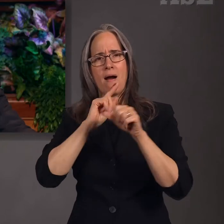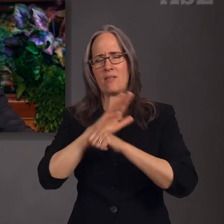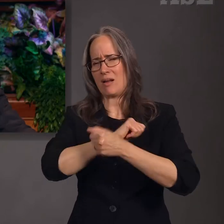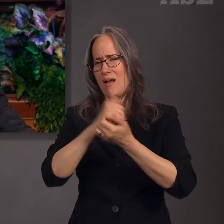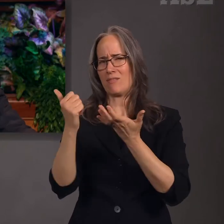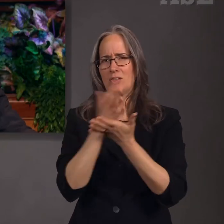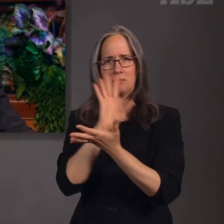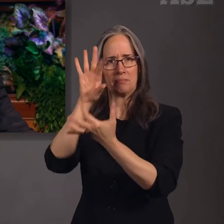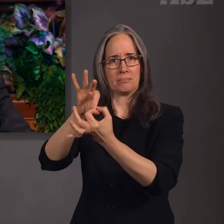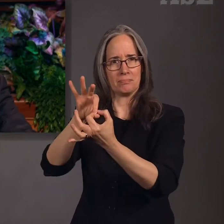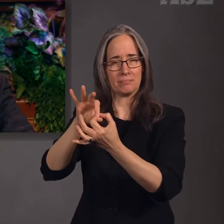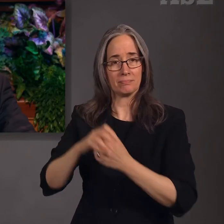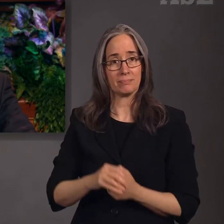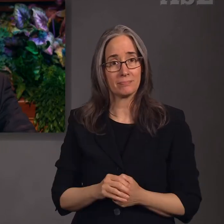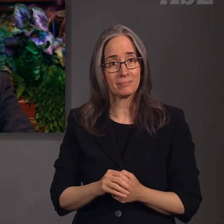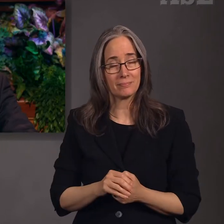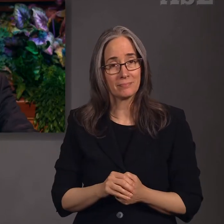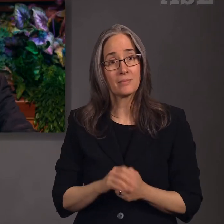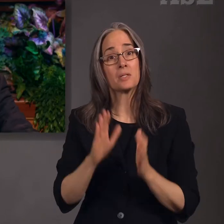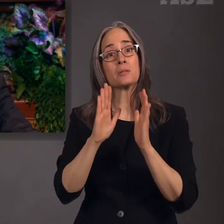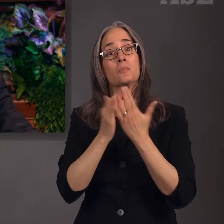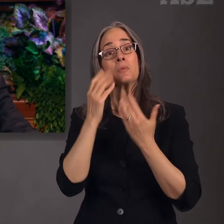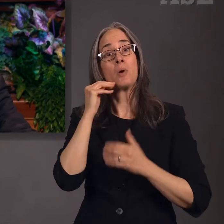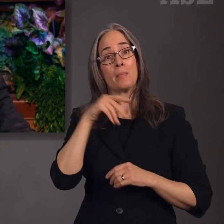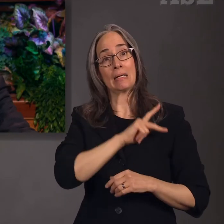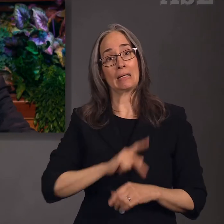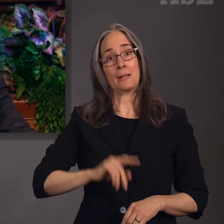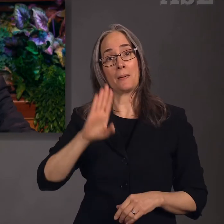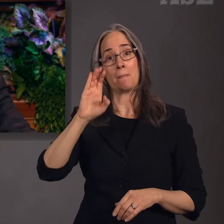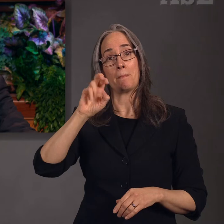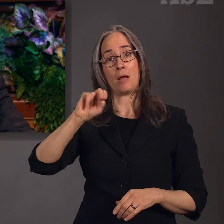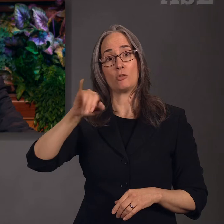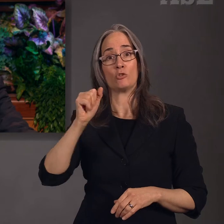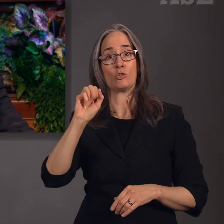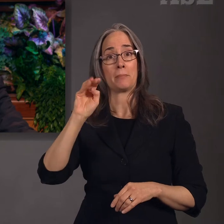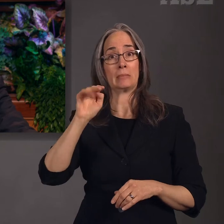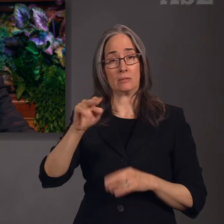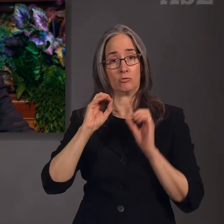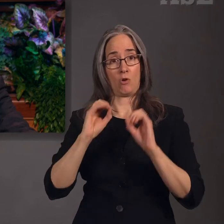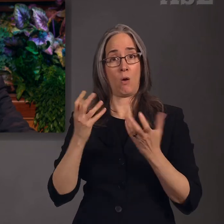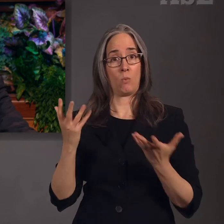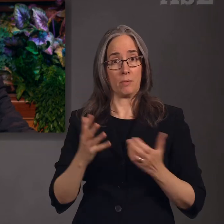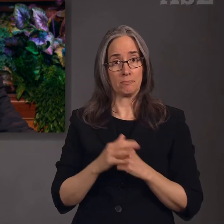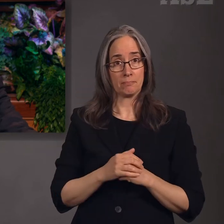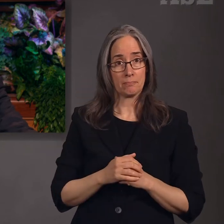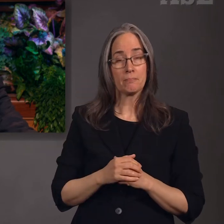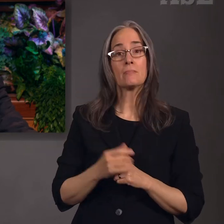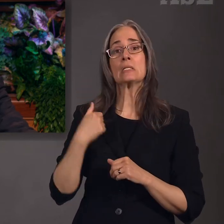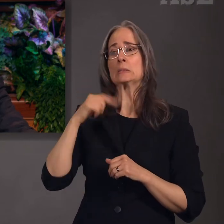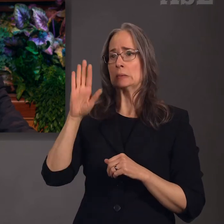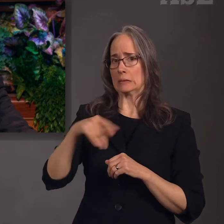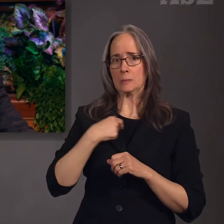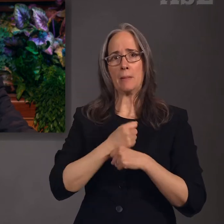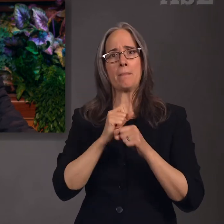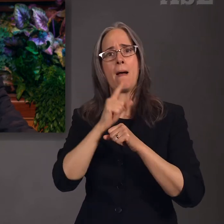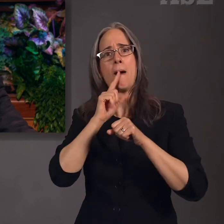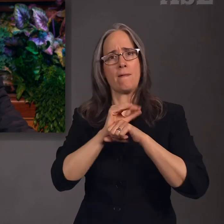King Benjamin taught that because of the covenants we make, we become sons and daughters of Christ who are